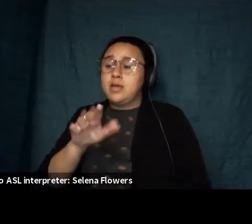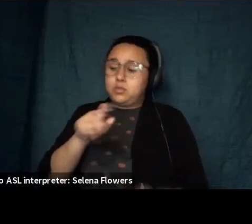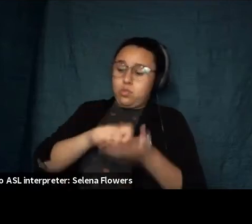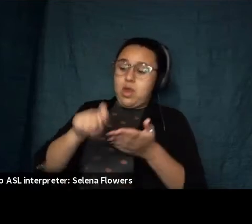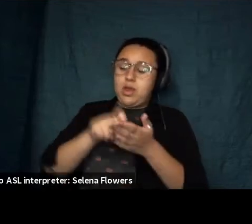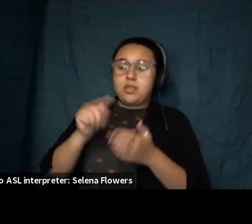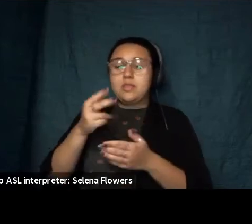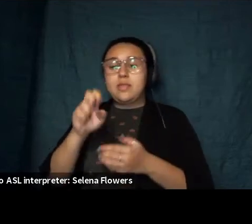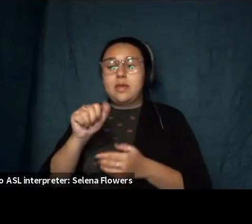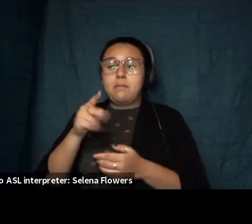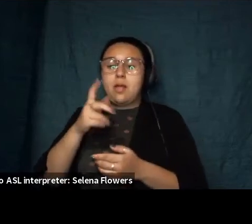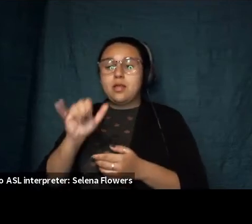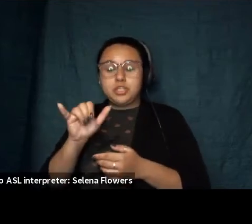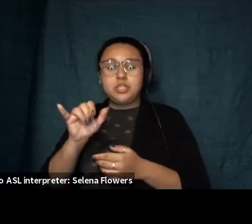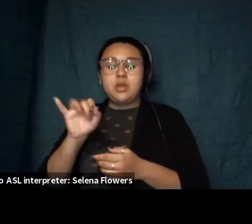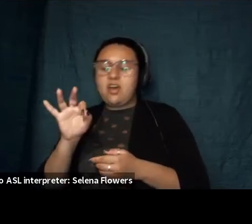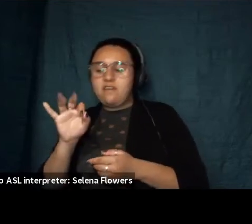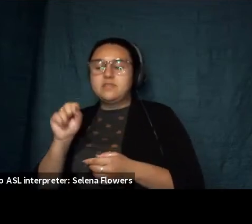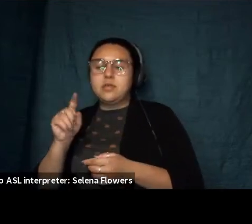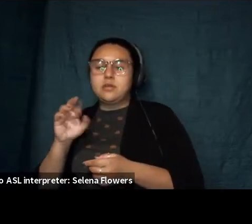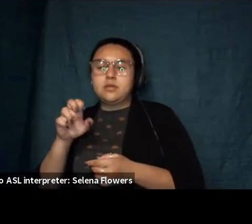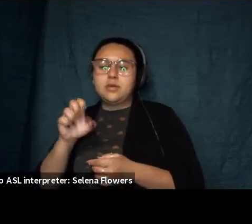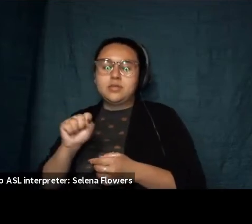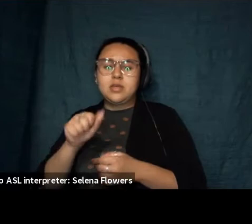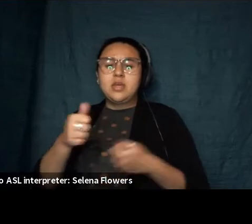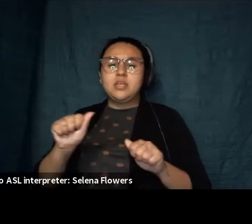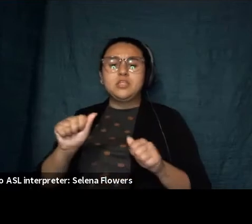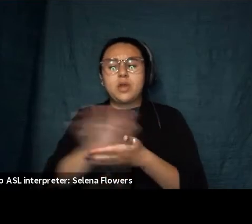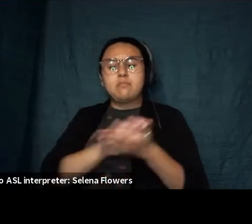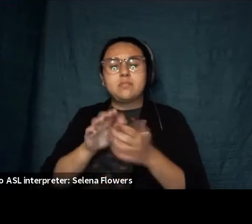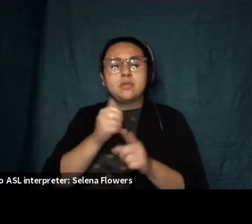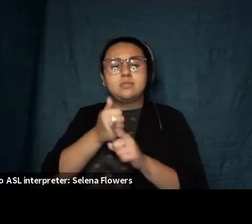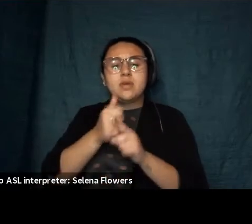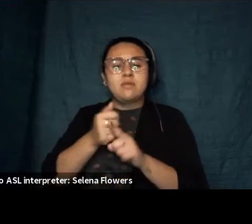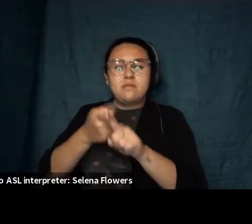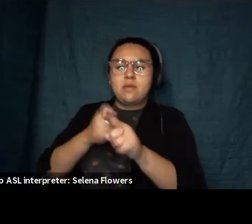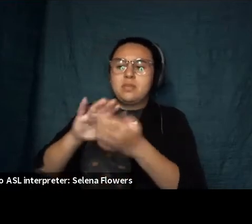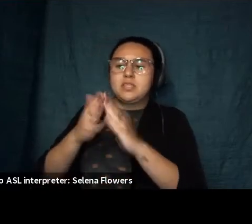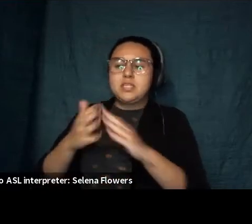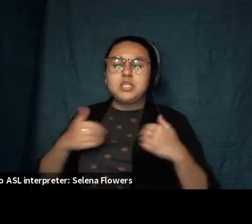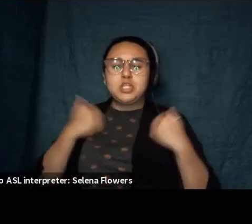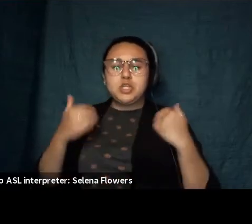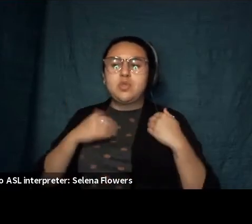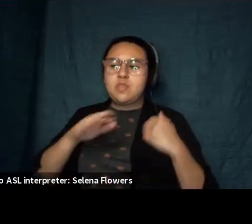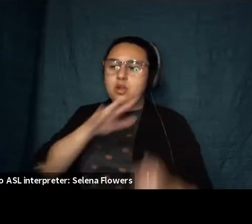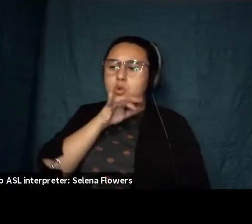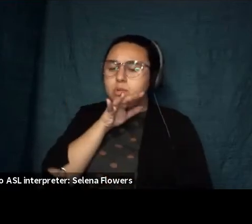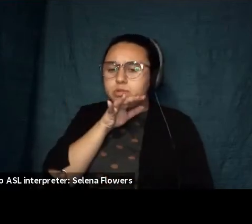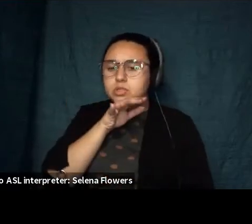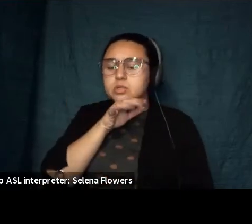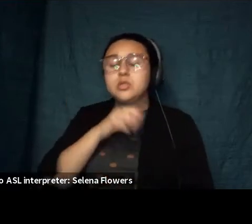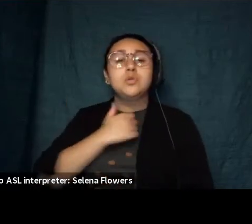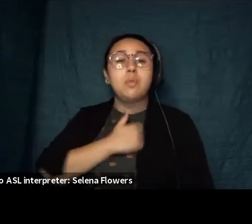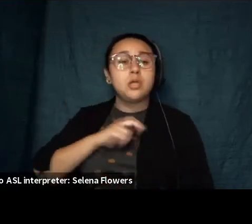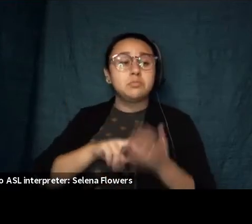attempts to vindicate himself of the supposed corruption of the city's youth to apologize then in the classical sense